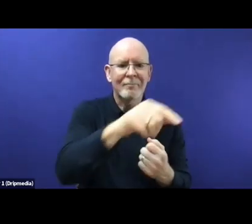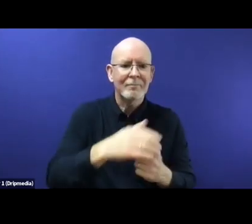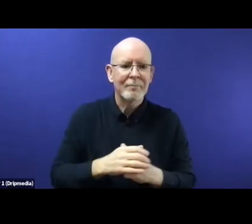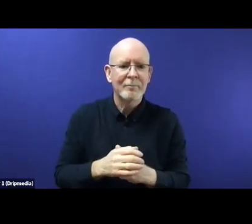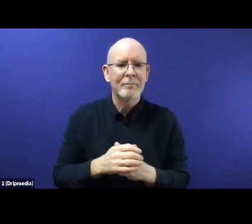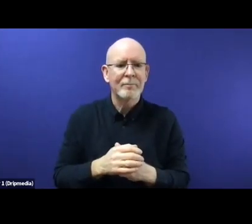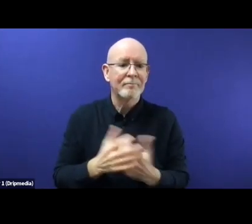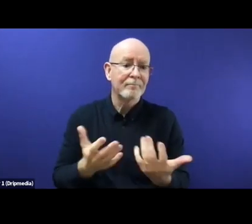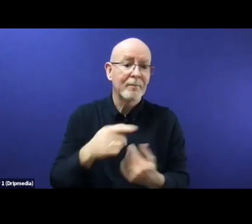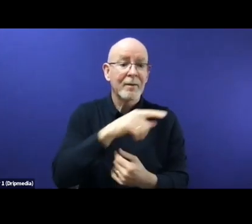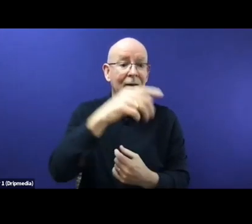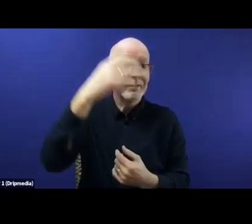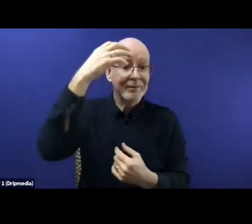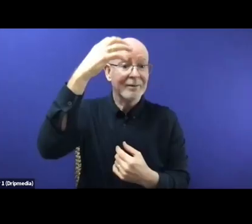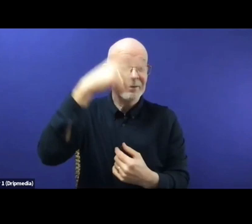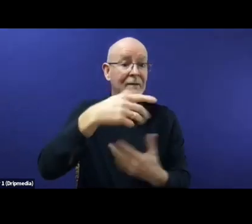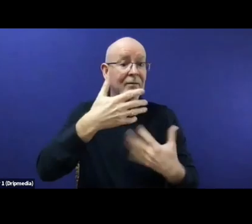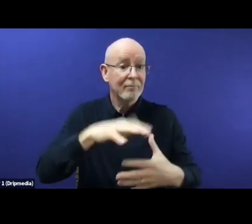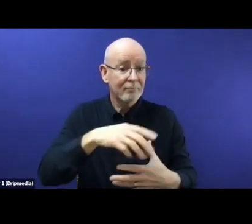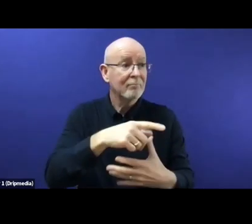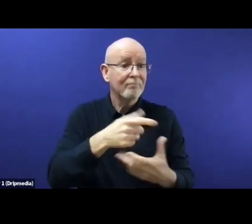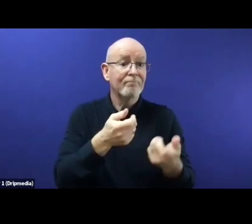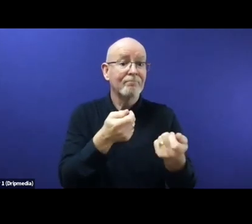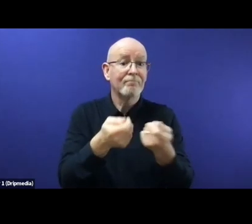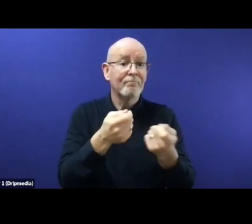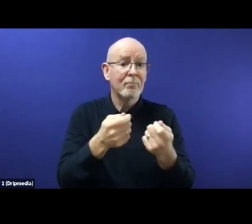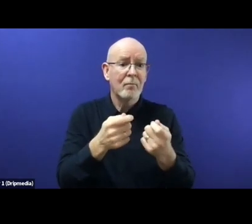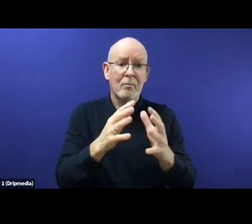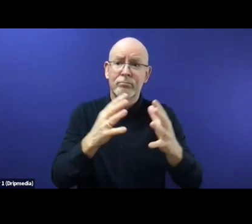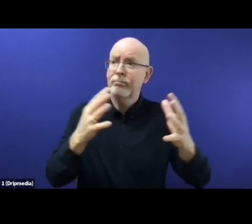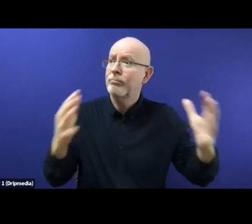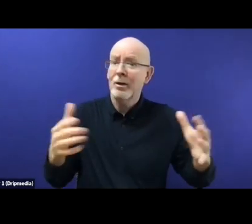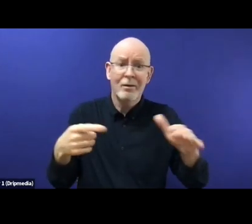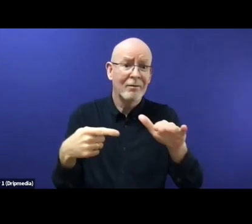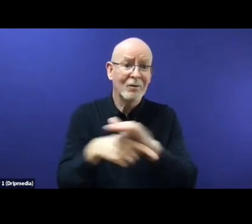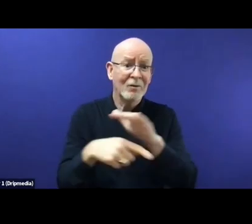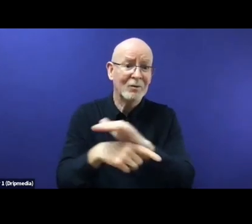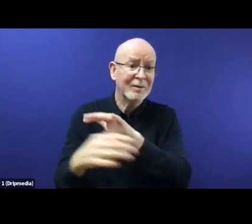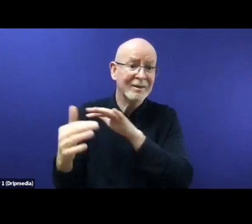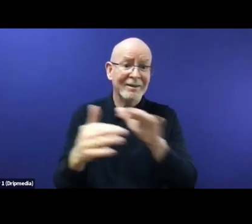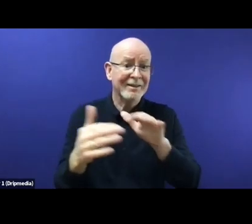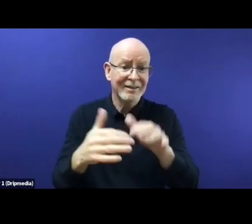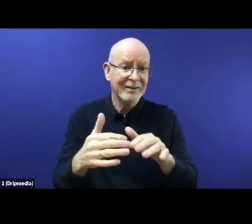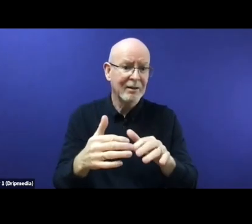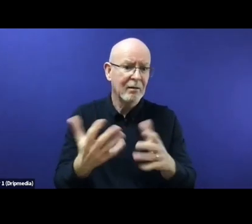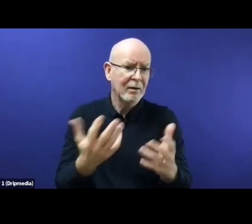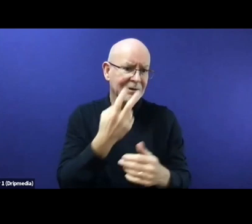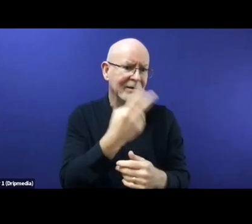on Migration and Asalium, which was just presented a few months back. And when you read the press release